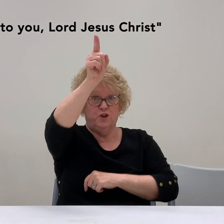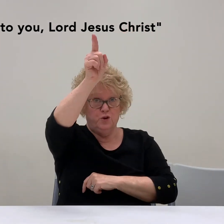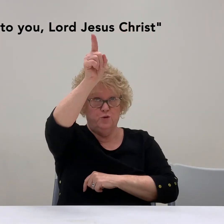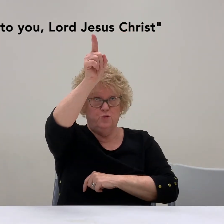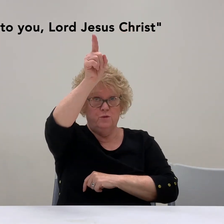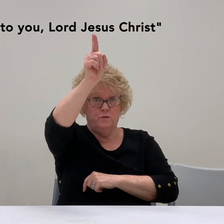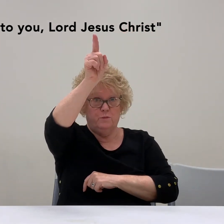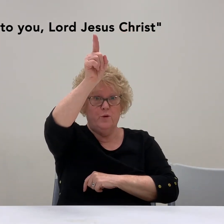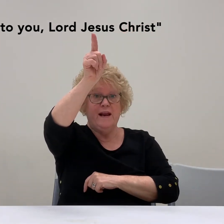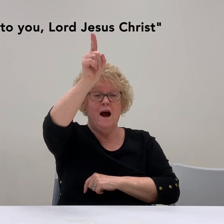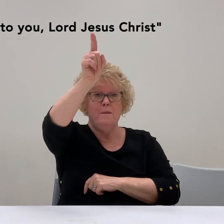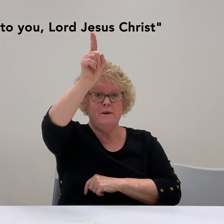you. We're pointing up.